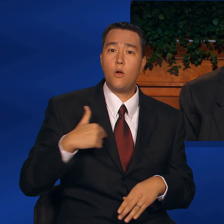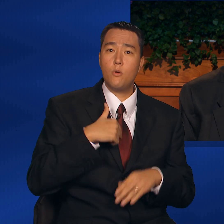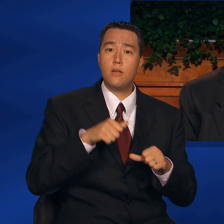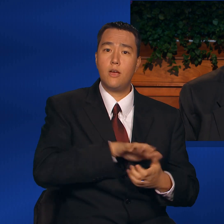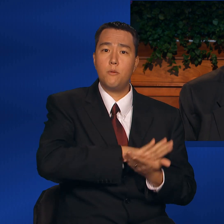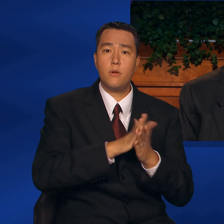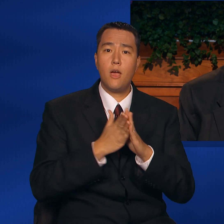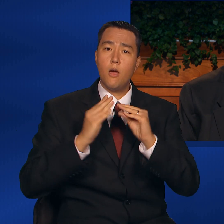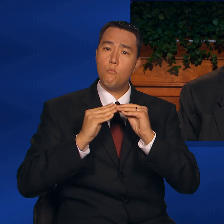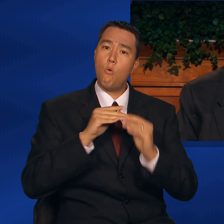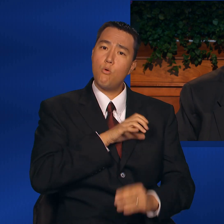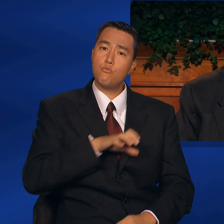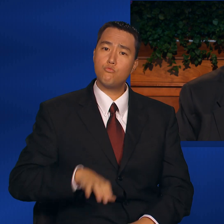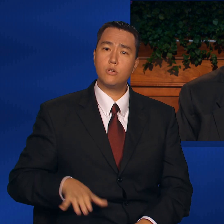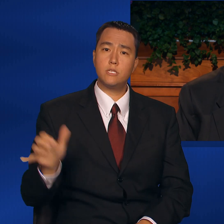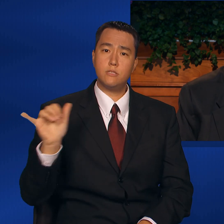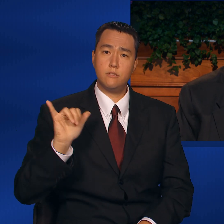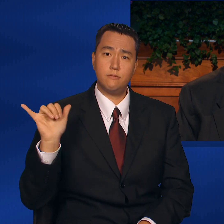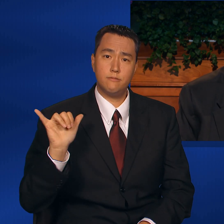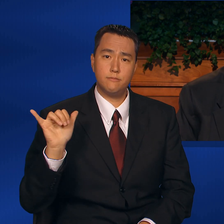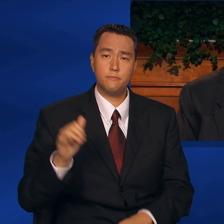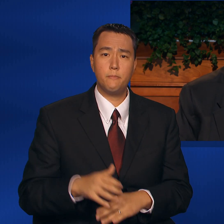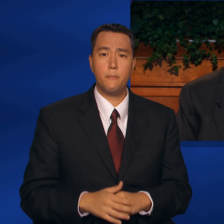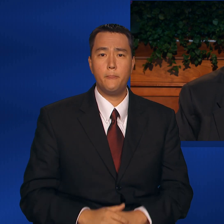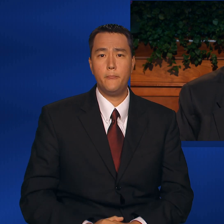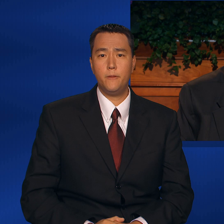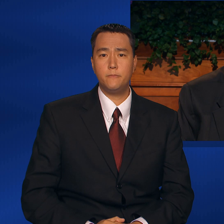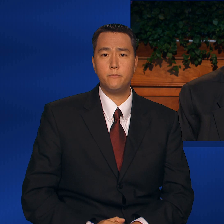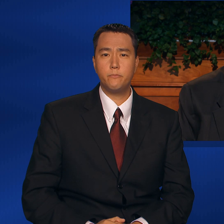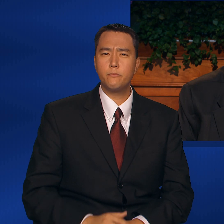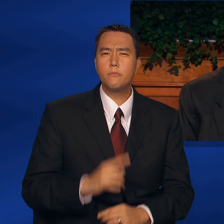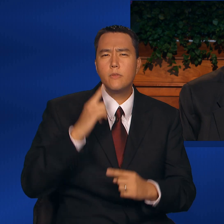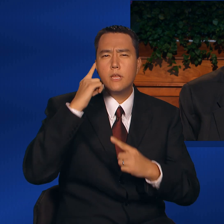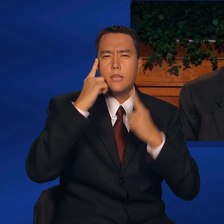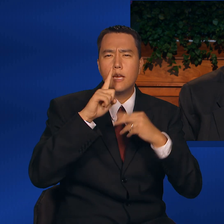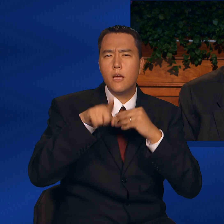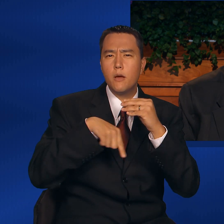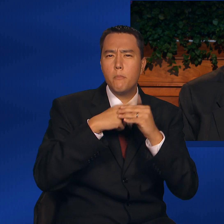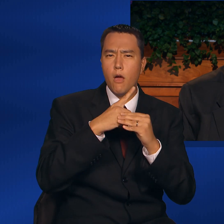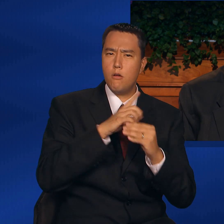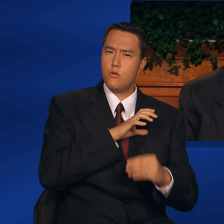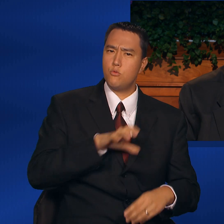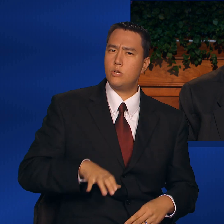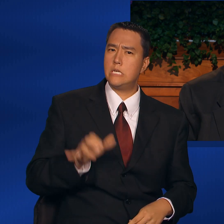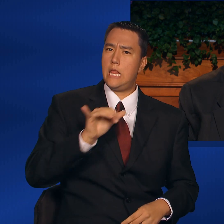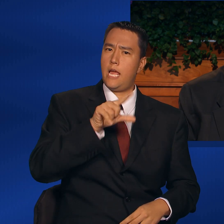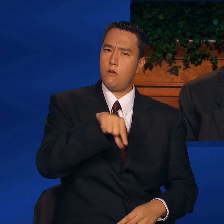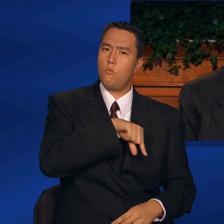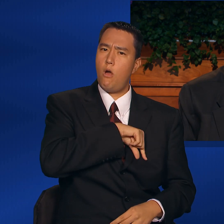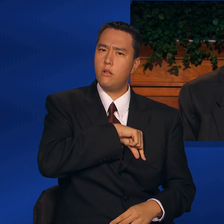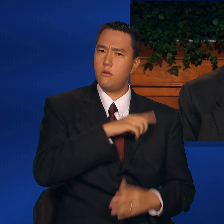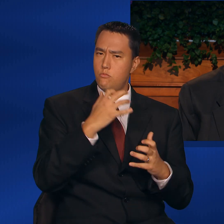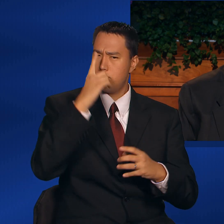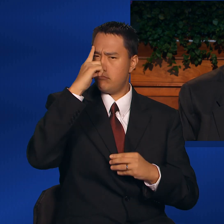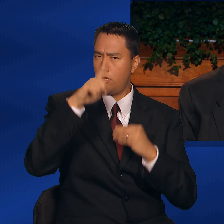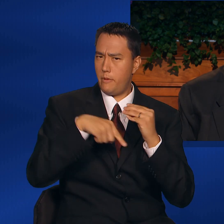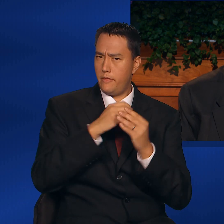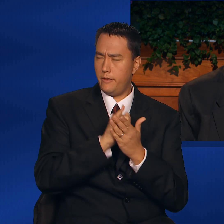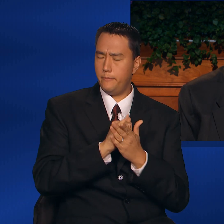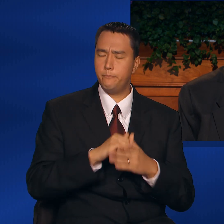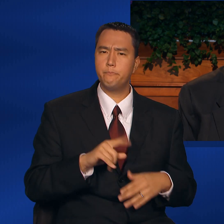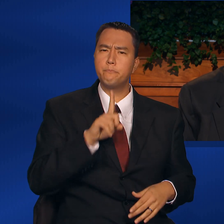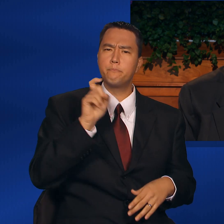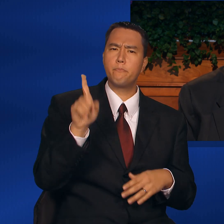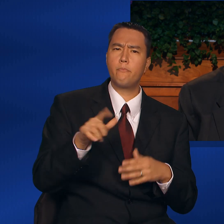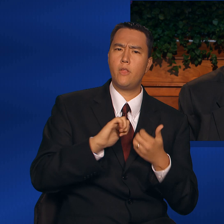become more Christian Christians. Considering the following Christian-like qualities. How are